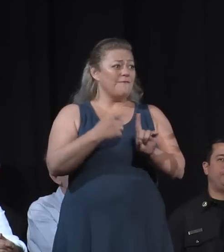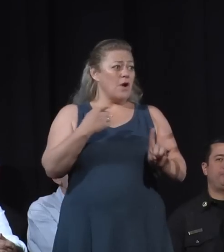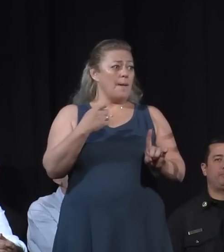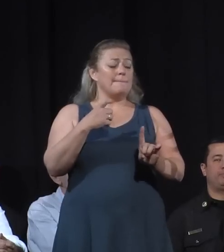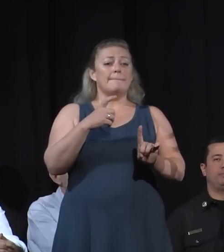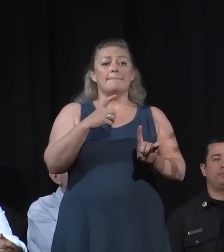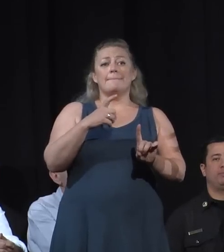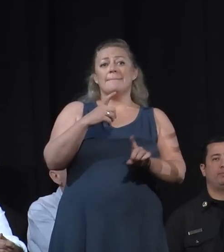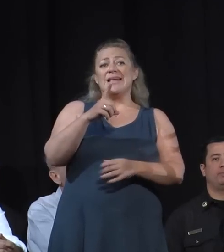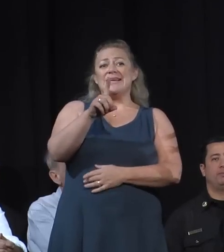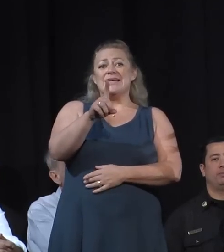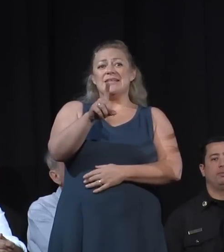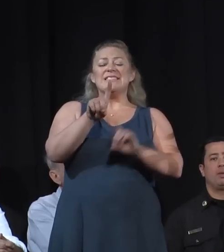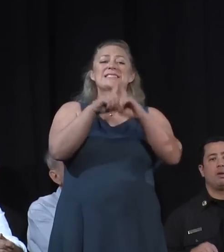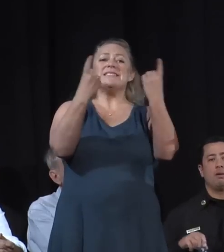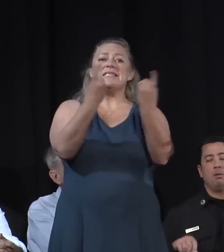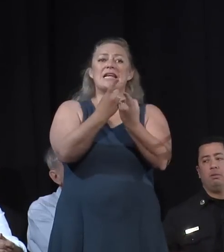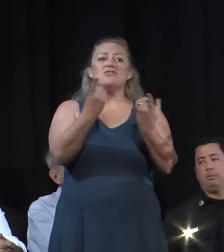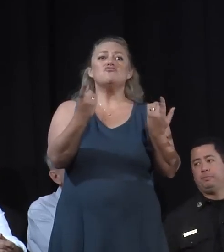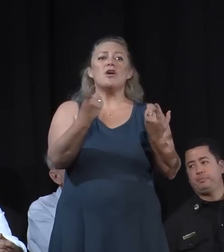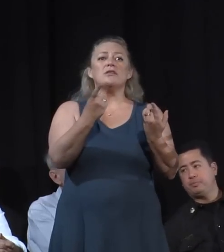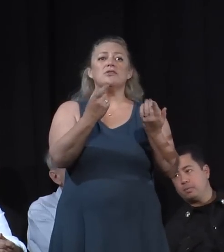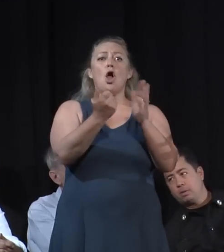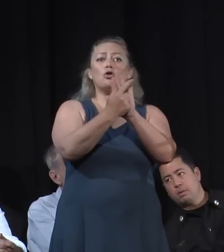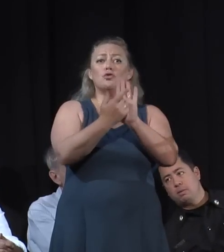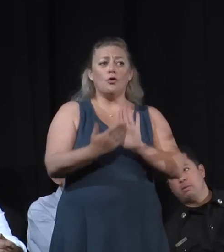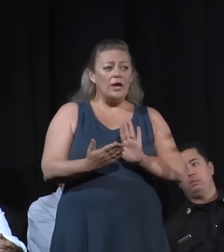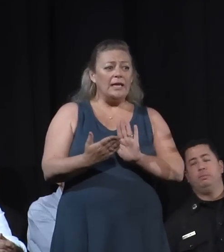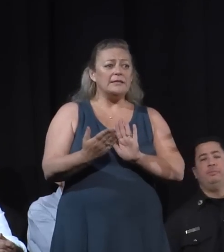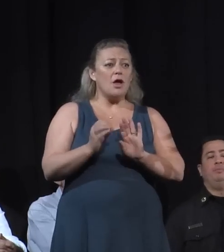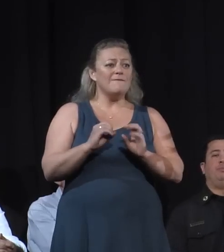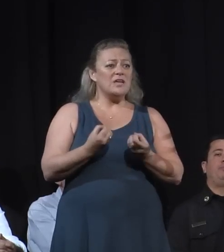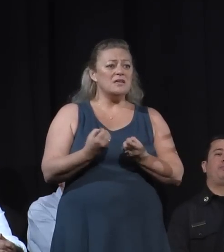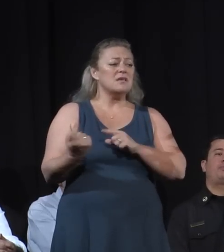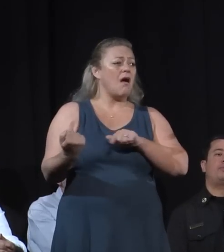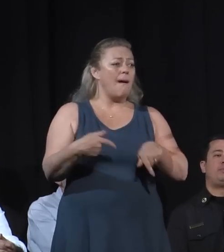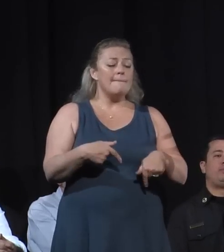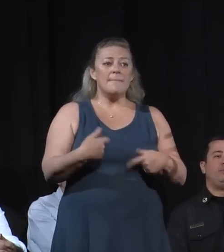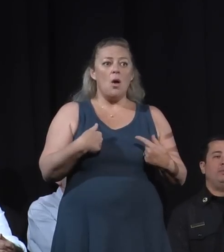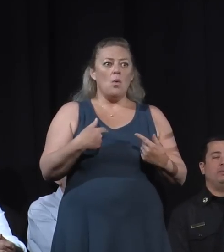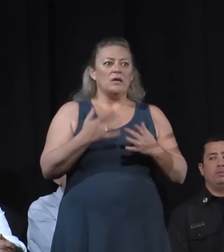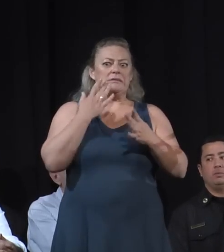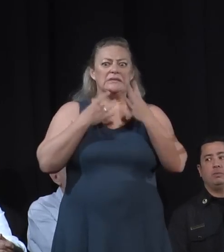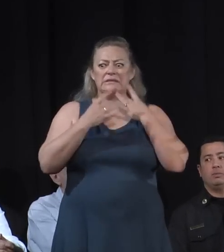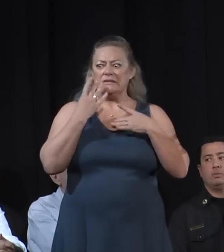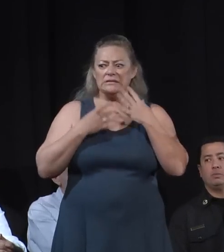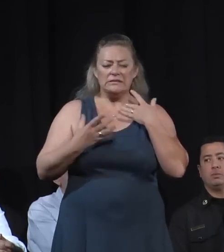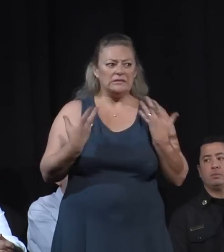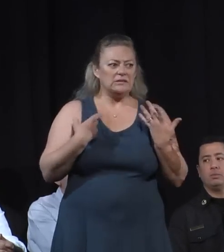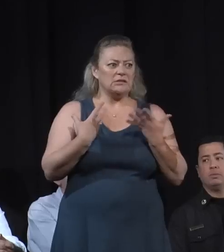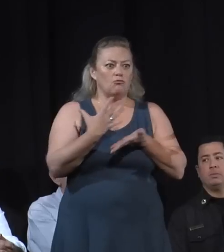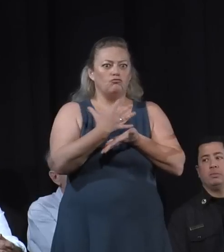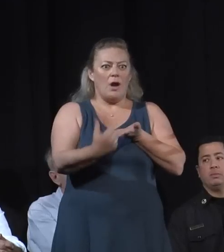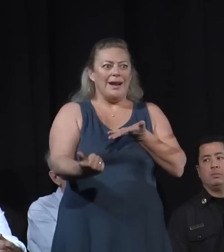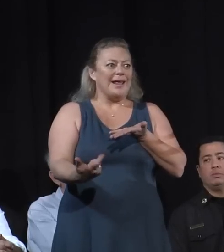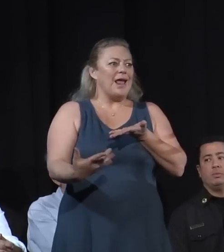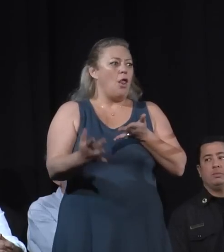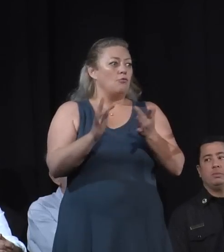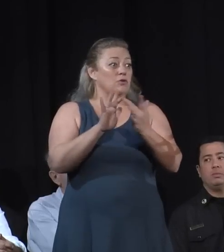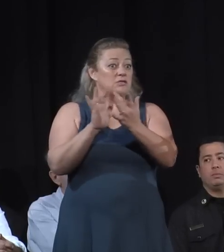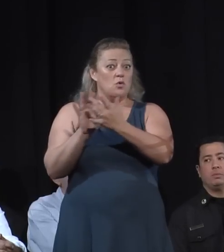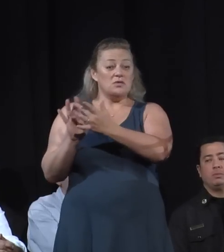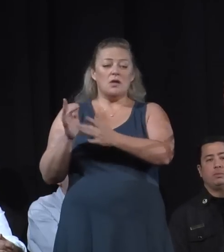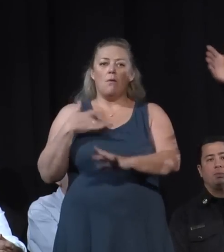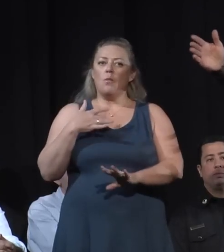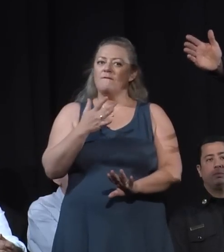critical. Although as well as that has been working, we've been running out of resources. And we're very fortunate to have the California National